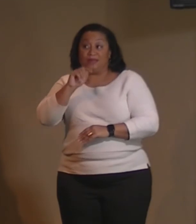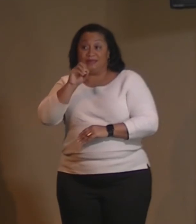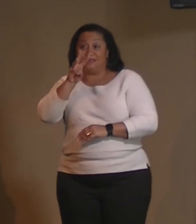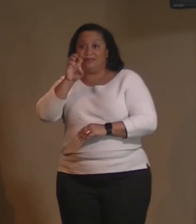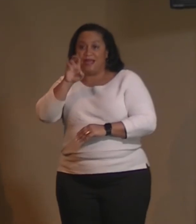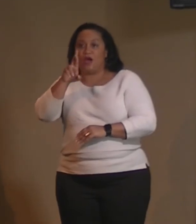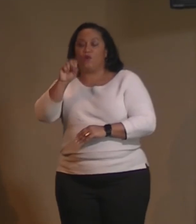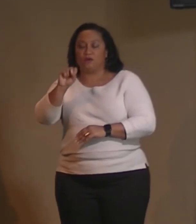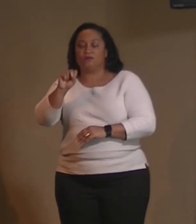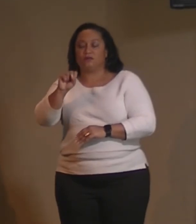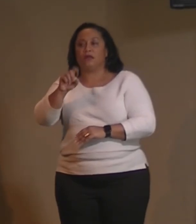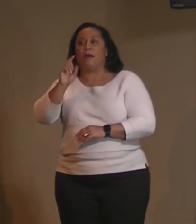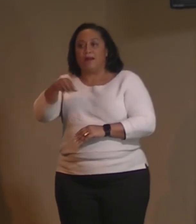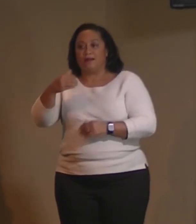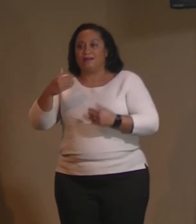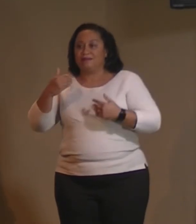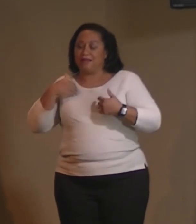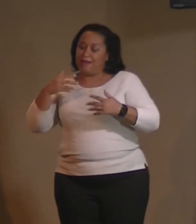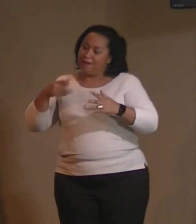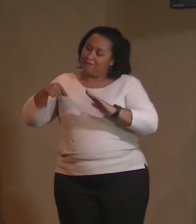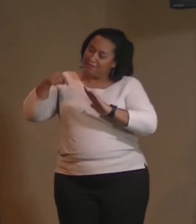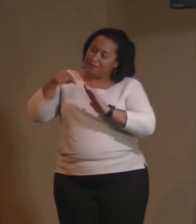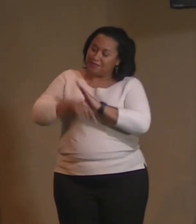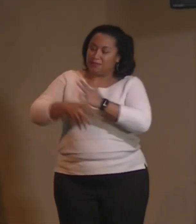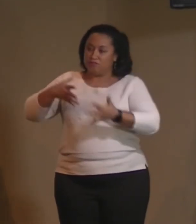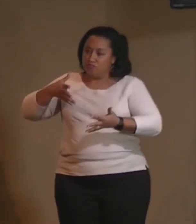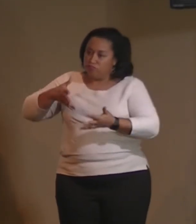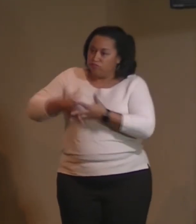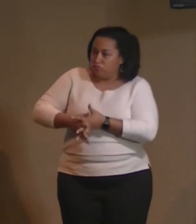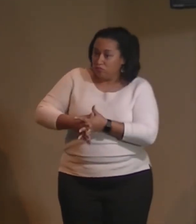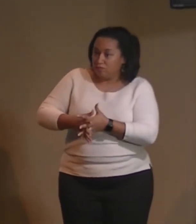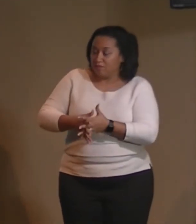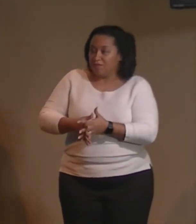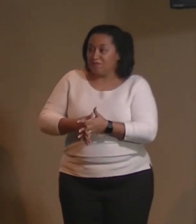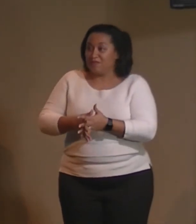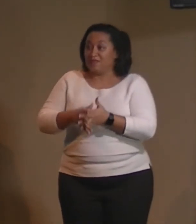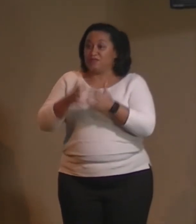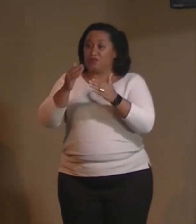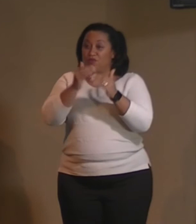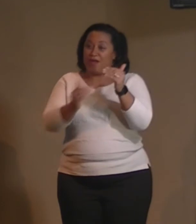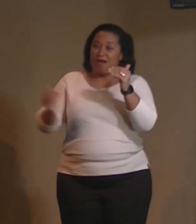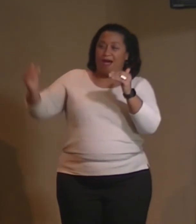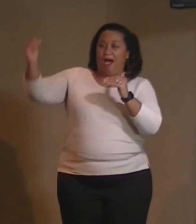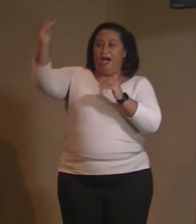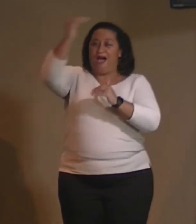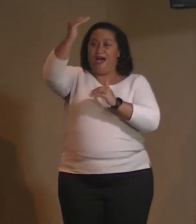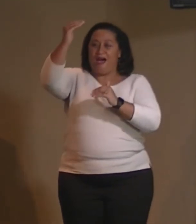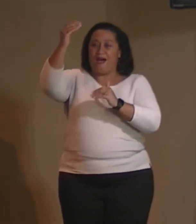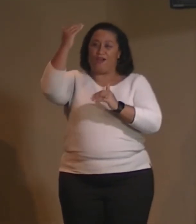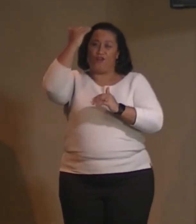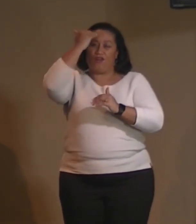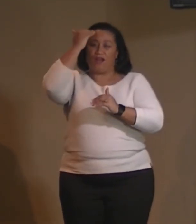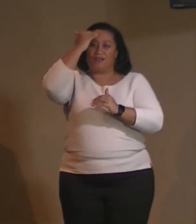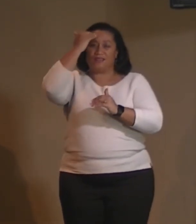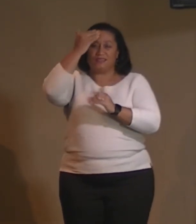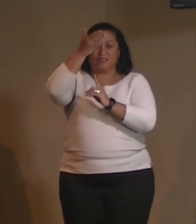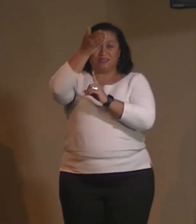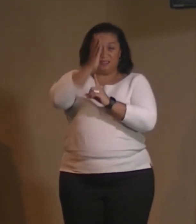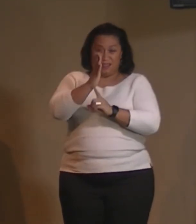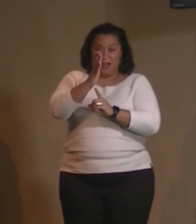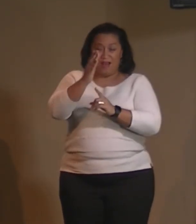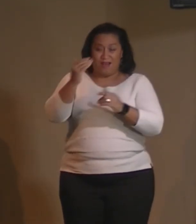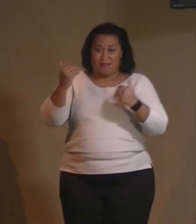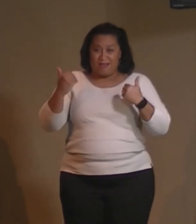consciousness of knowing that that which God is, is what you are, how deep must our roots go